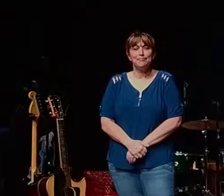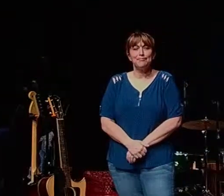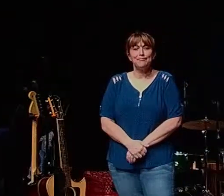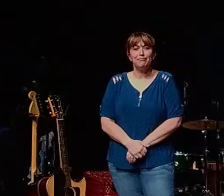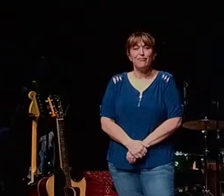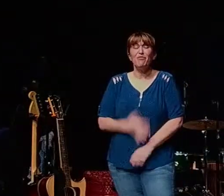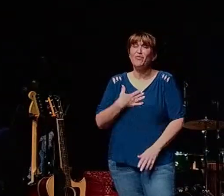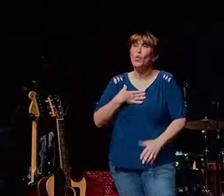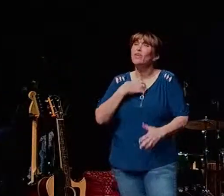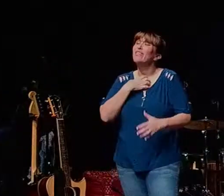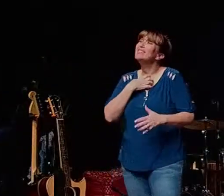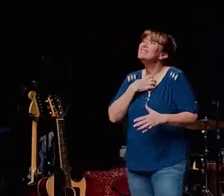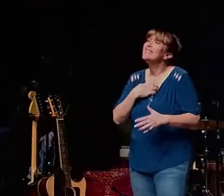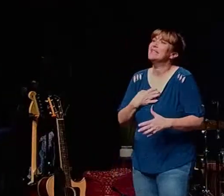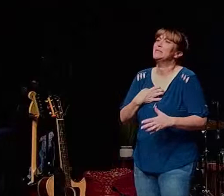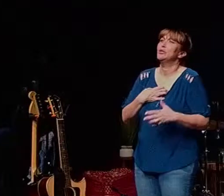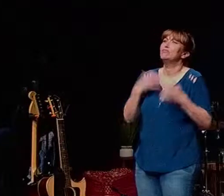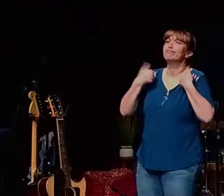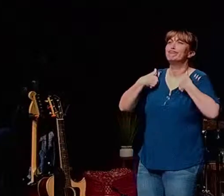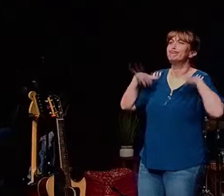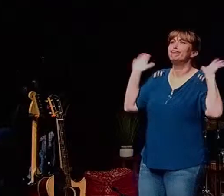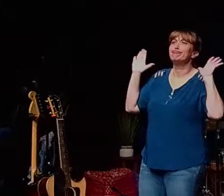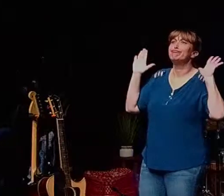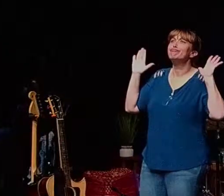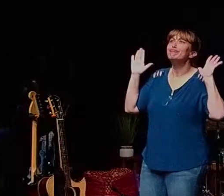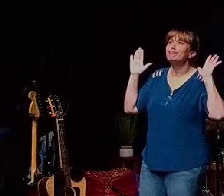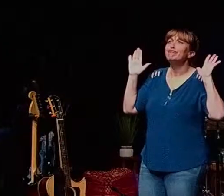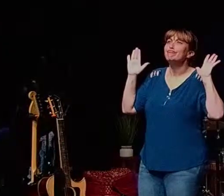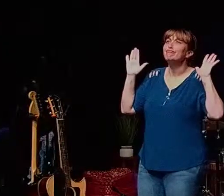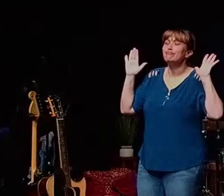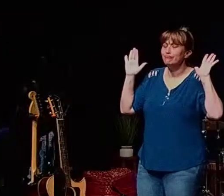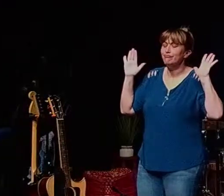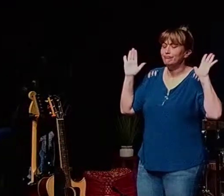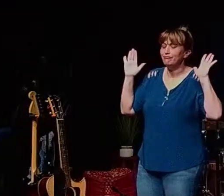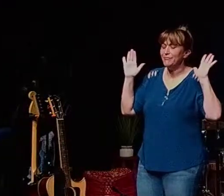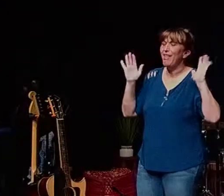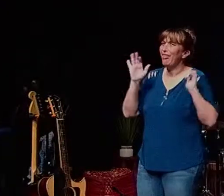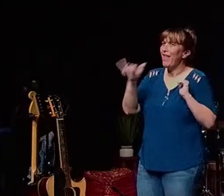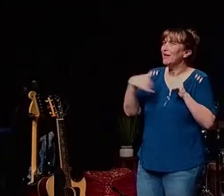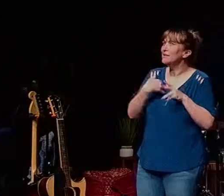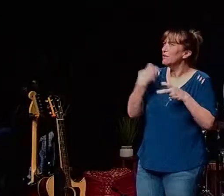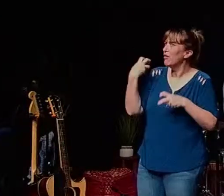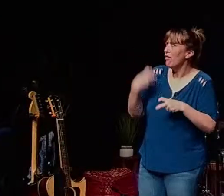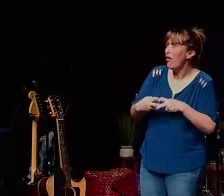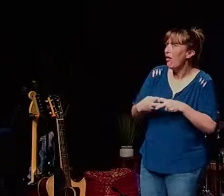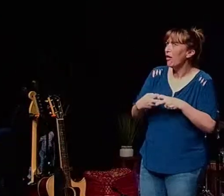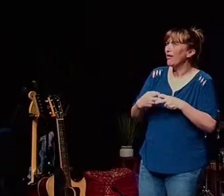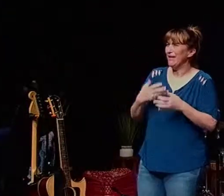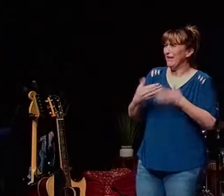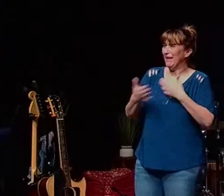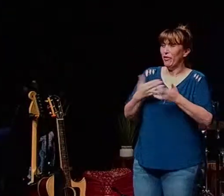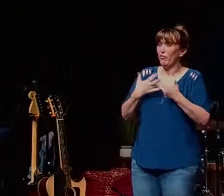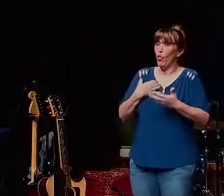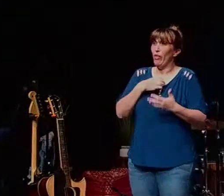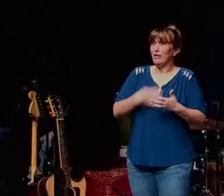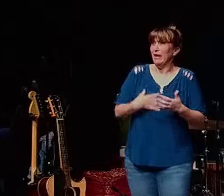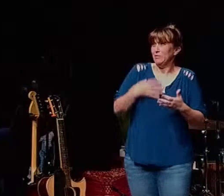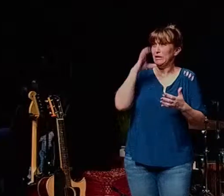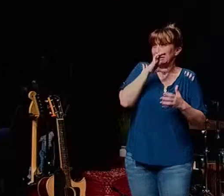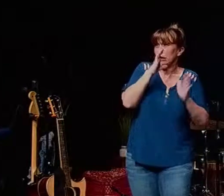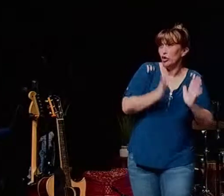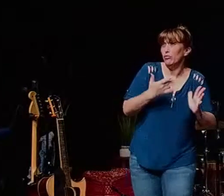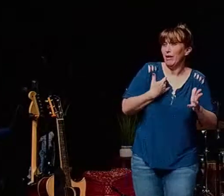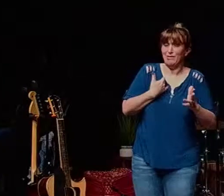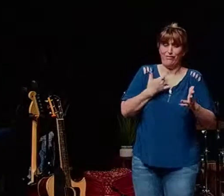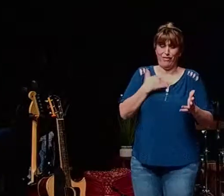and for the desperate is to turn yourself in and that's hard even for the desperate seeker who is hopeless